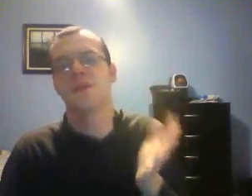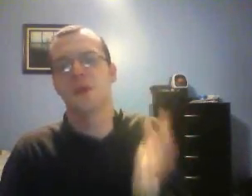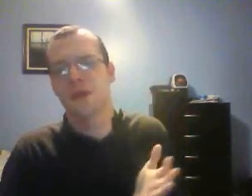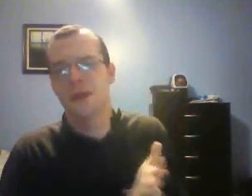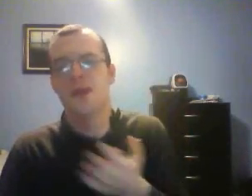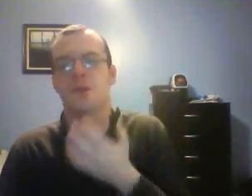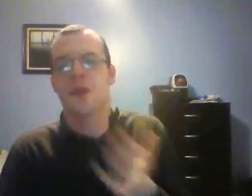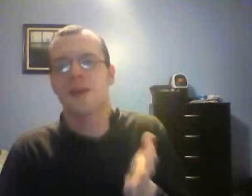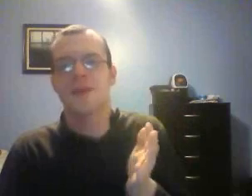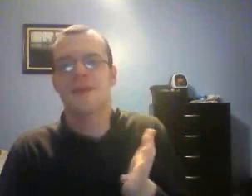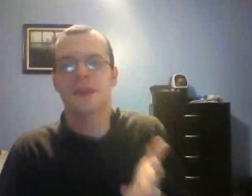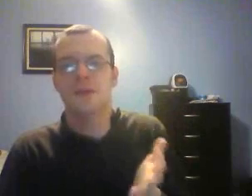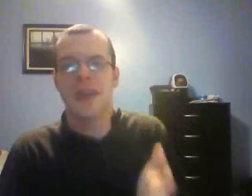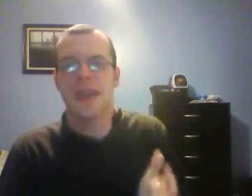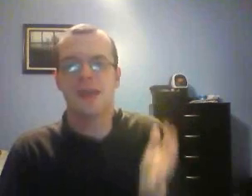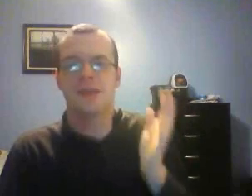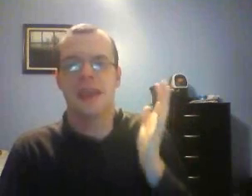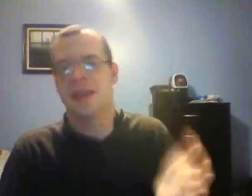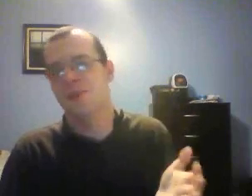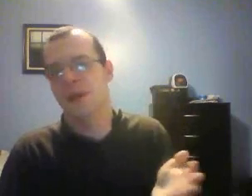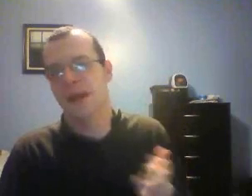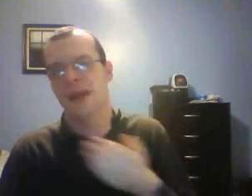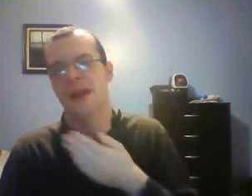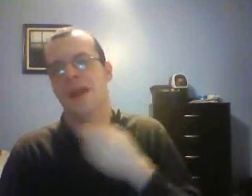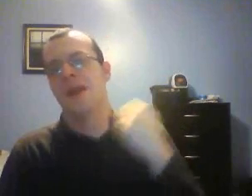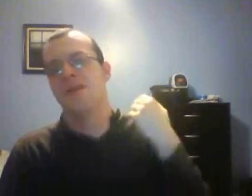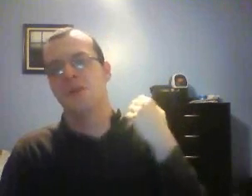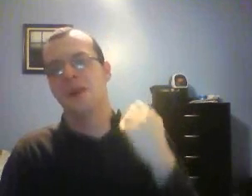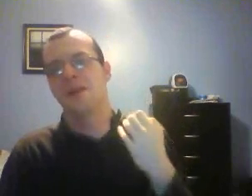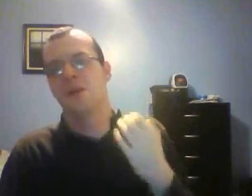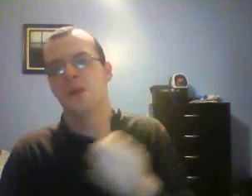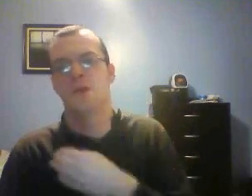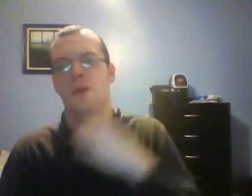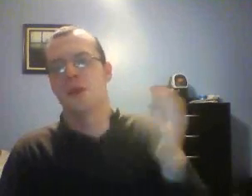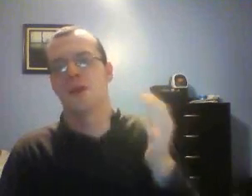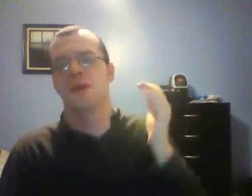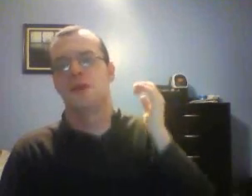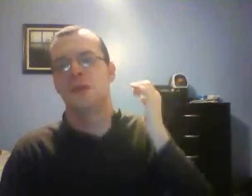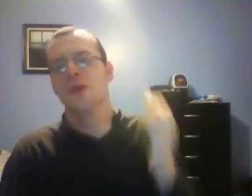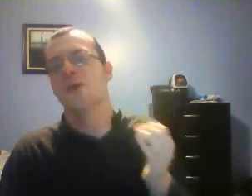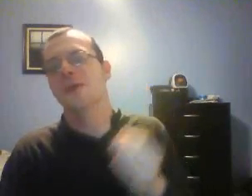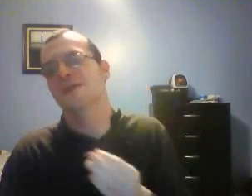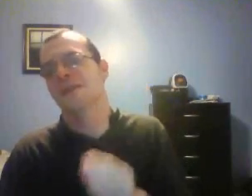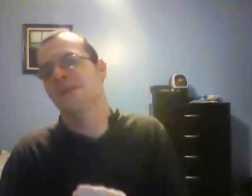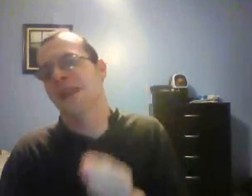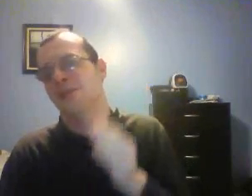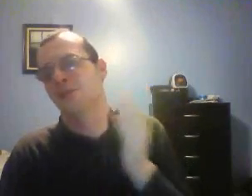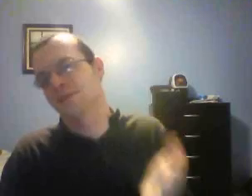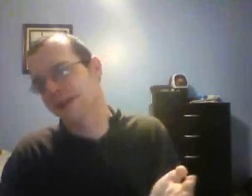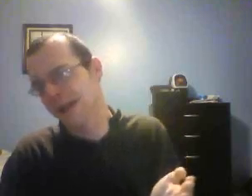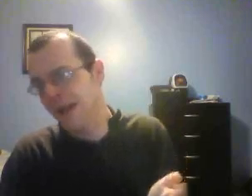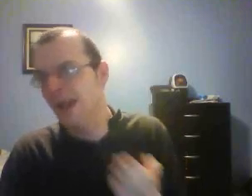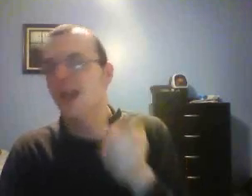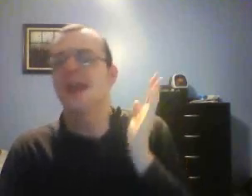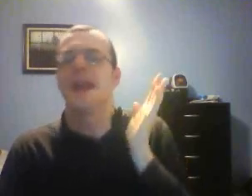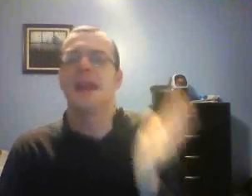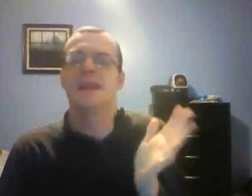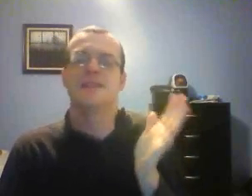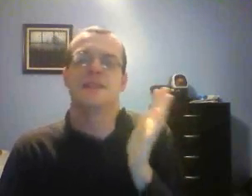would recommend the UK to anybody. And if you want to know where loyal wrestling fans reside, it is